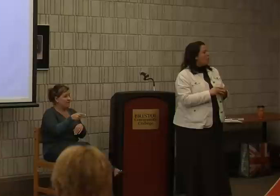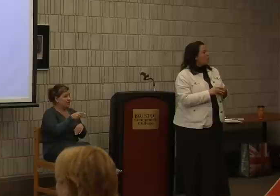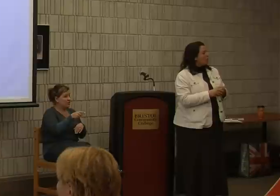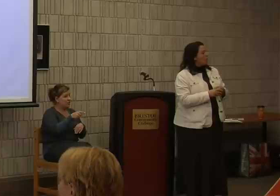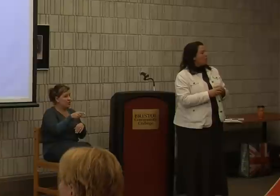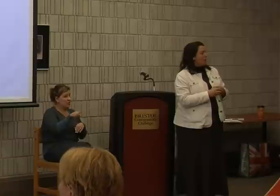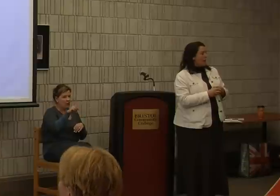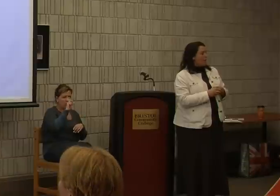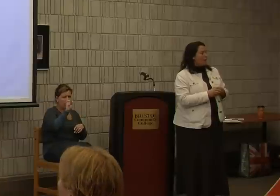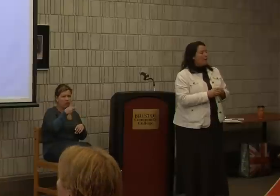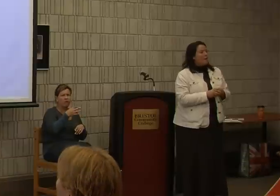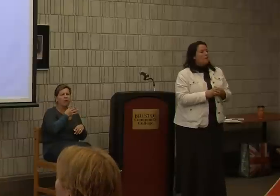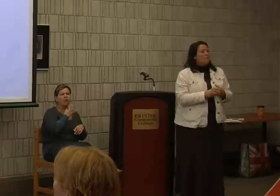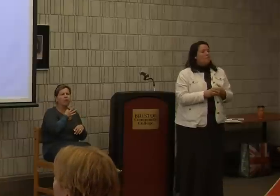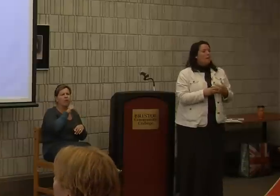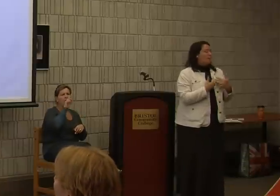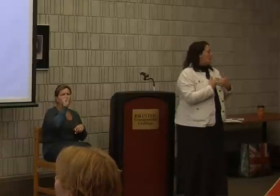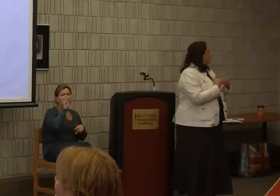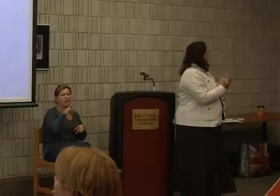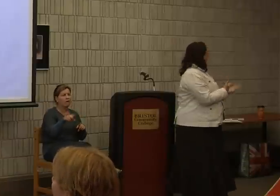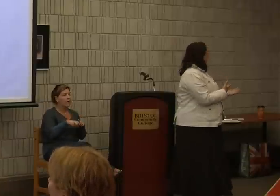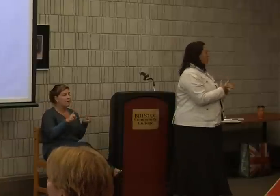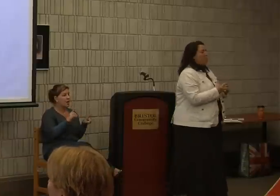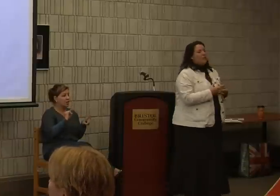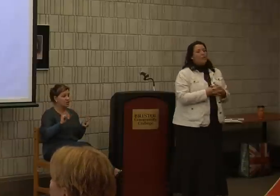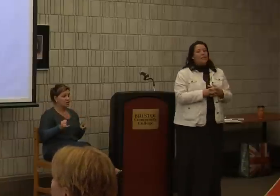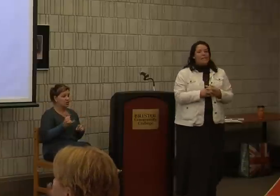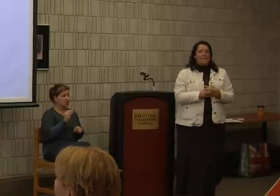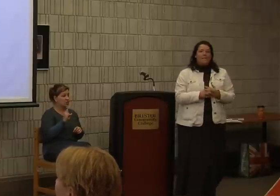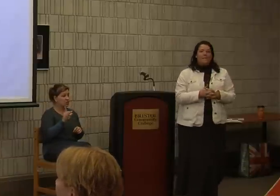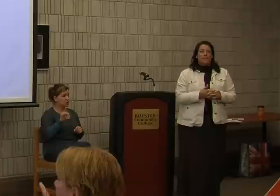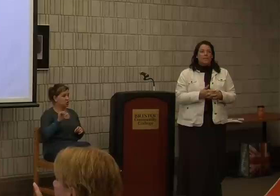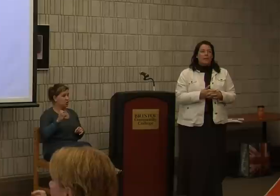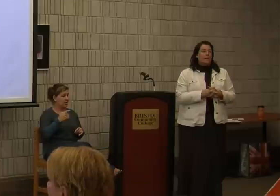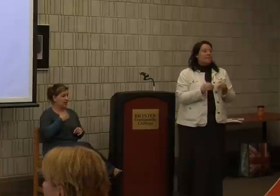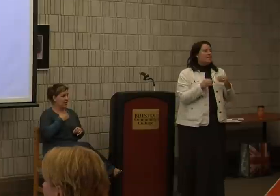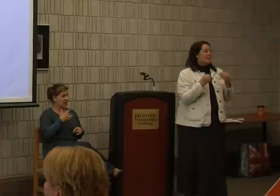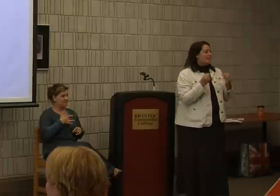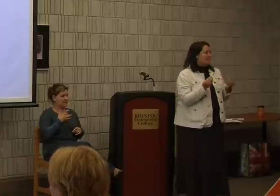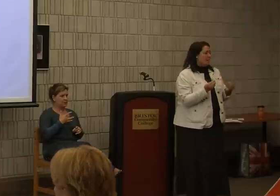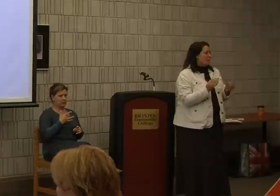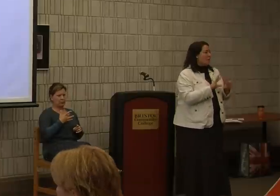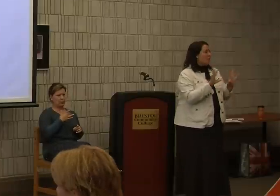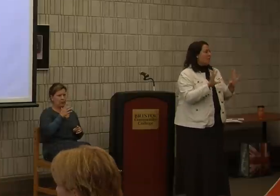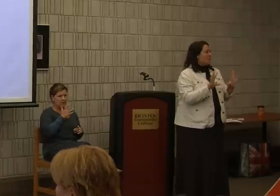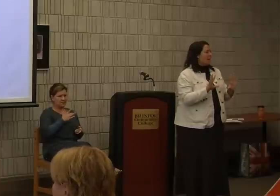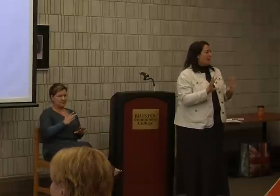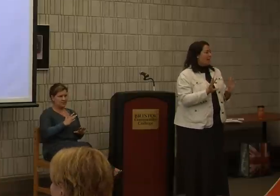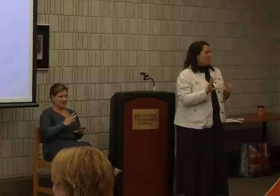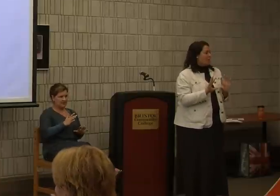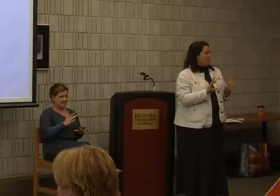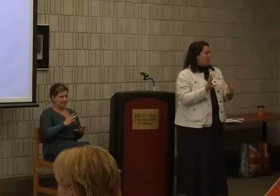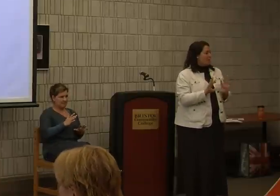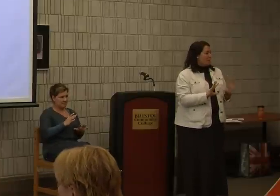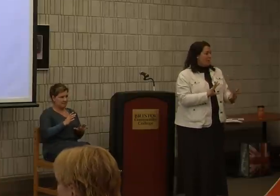you're curious about, but Julie and I feel is insensitive, although that's not how you're meaning to be,